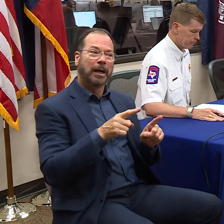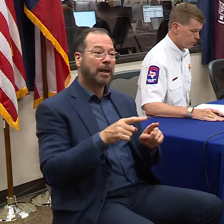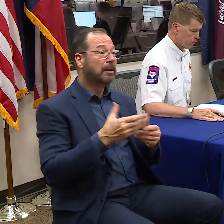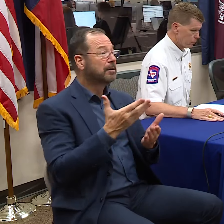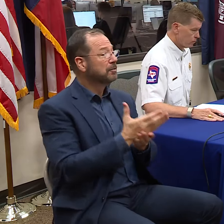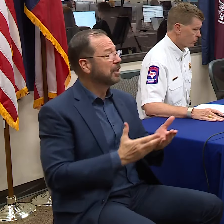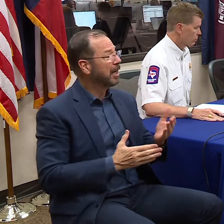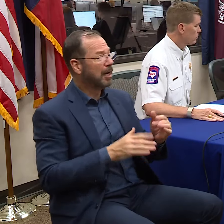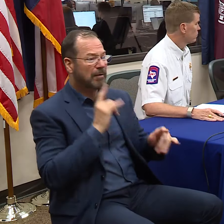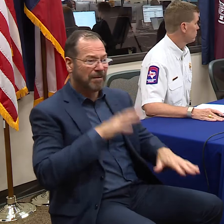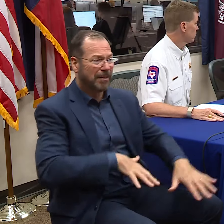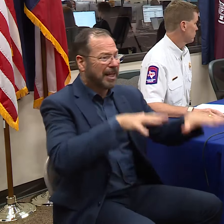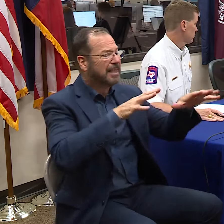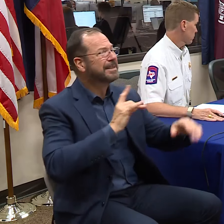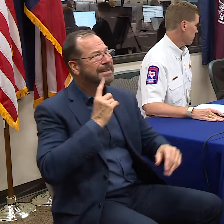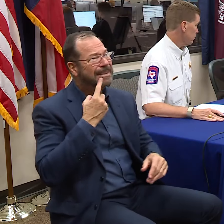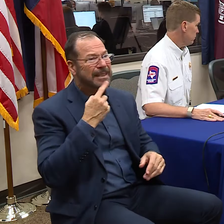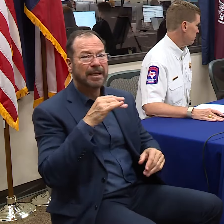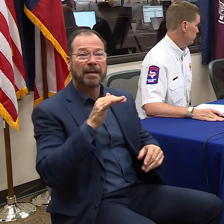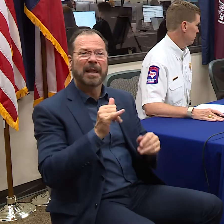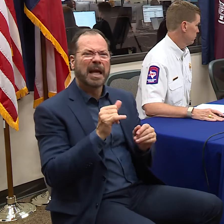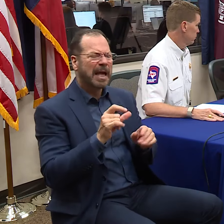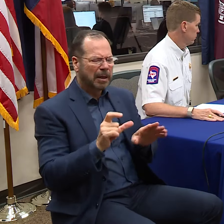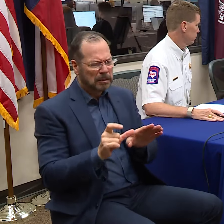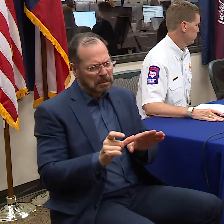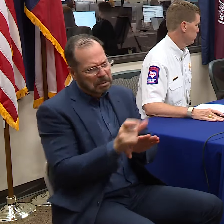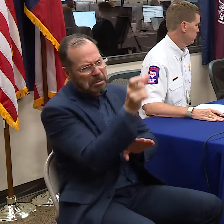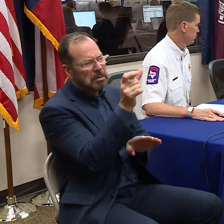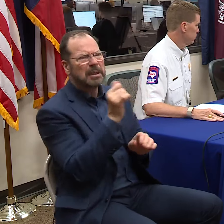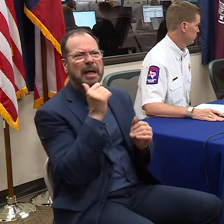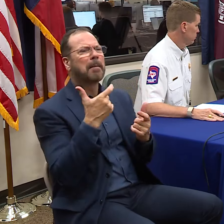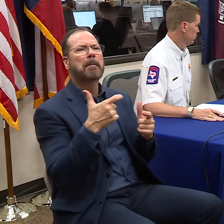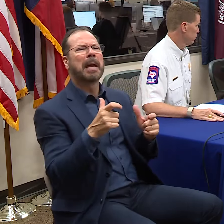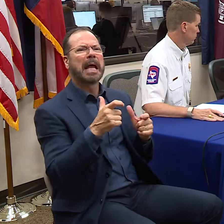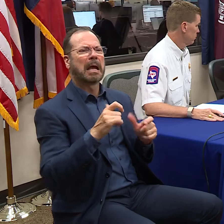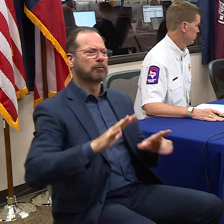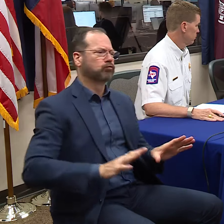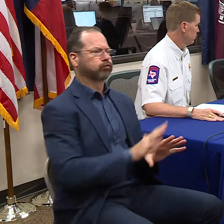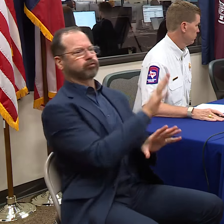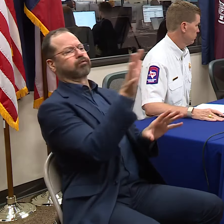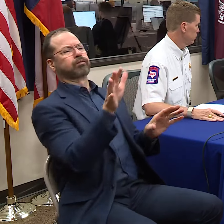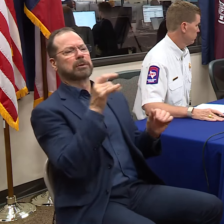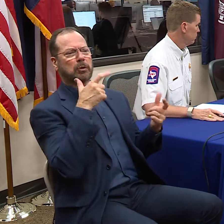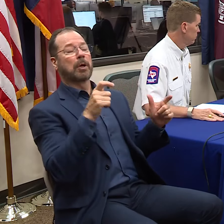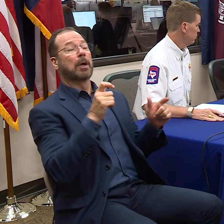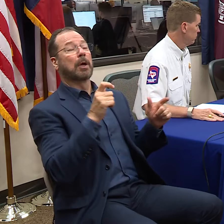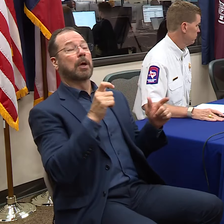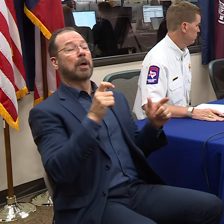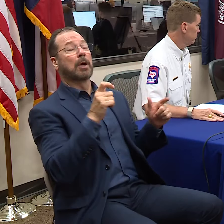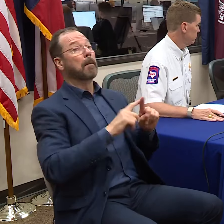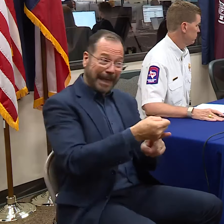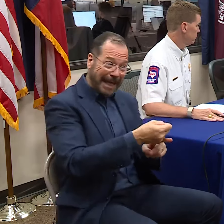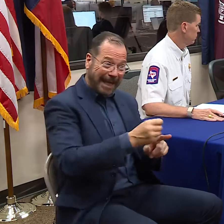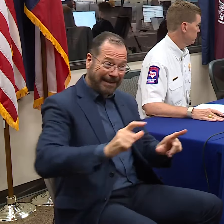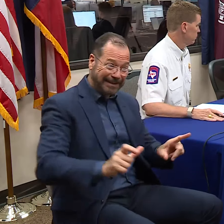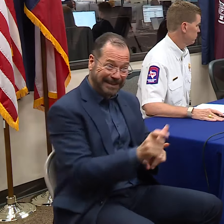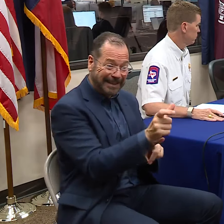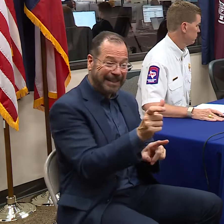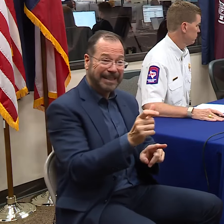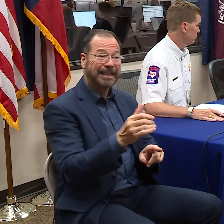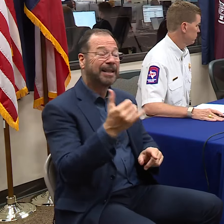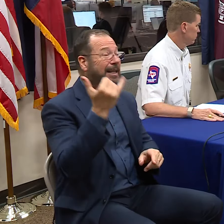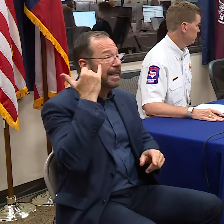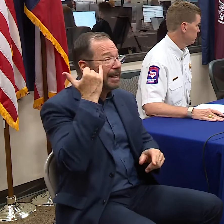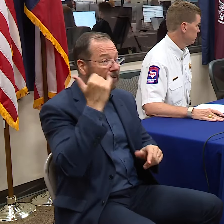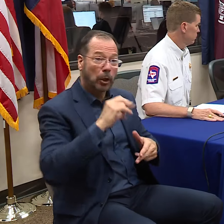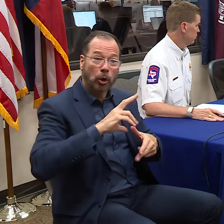be some serious flooding. Now, this is a narrow storm. It's not a big, broad storm. But where it's going to hit, if it is a